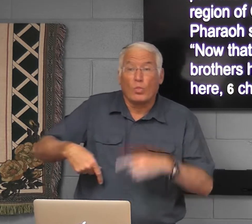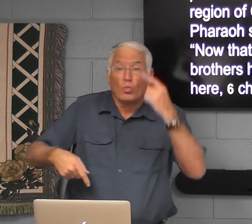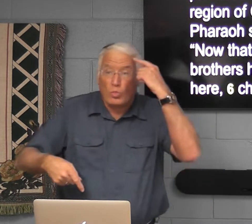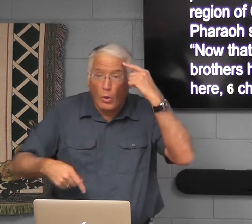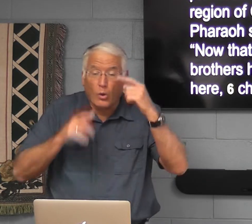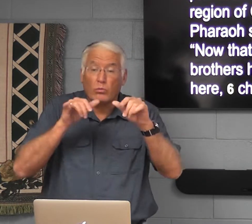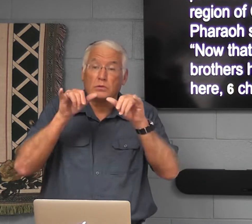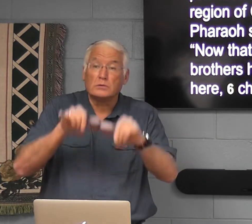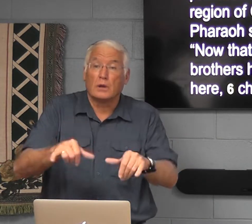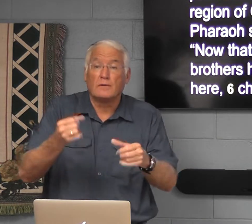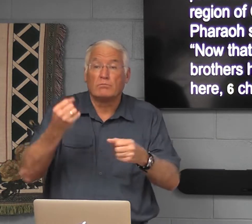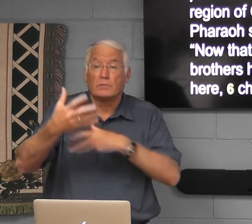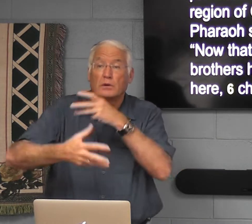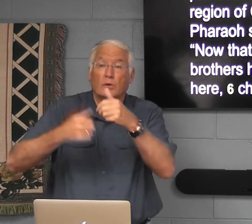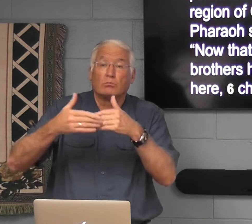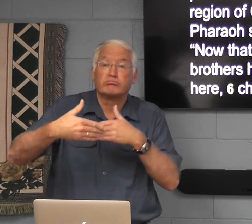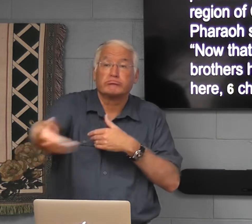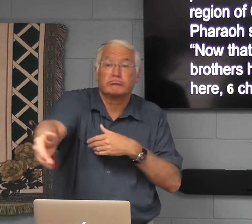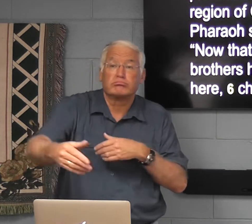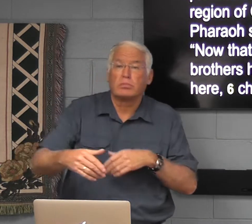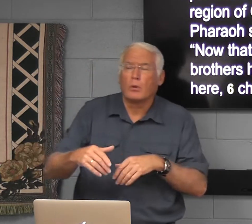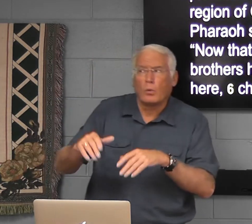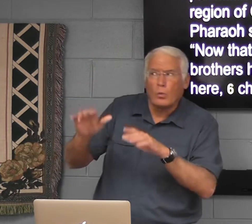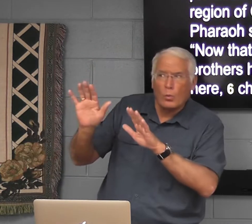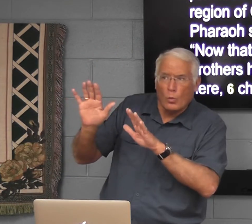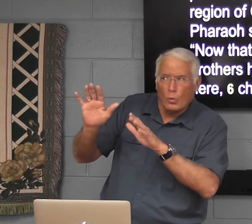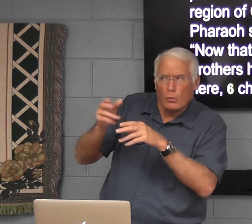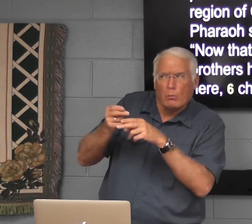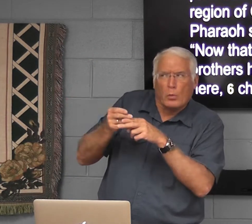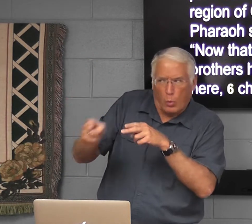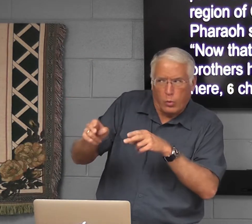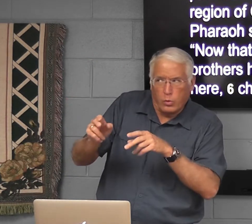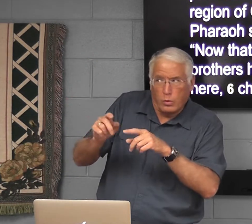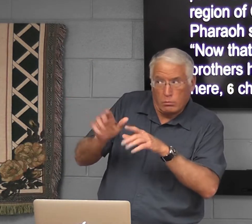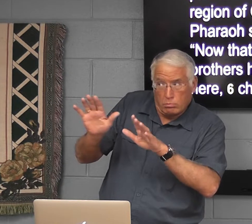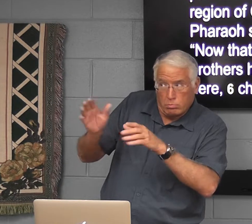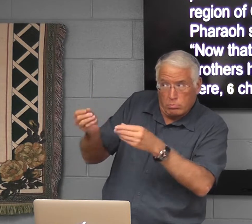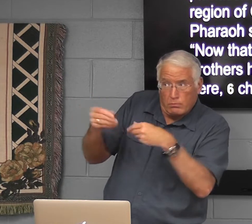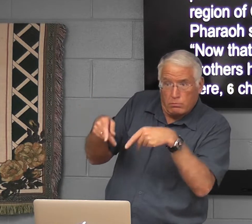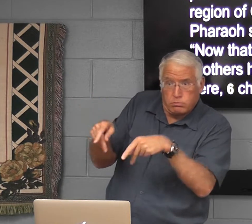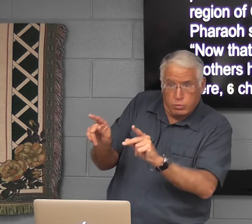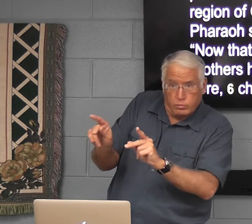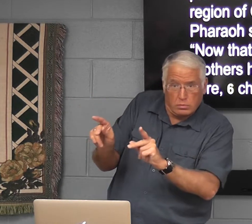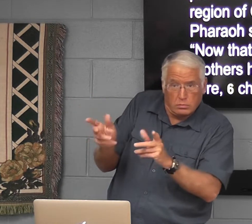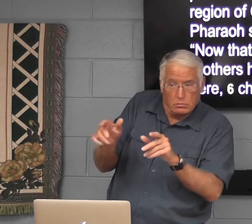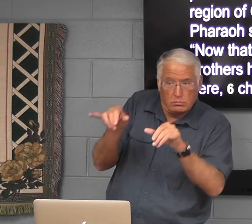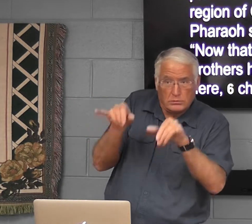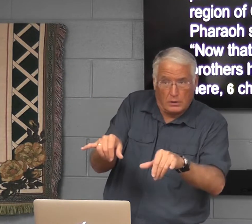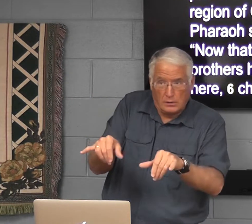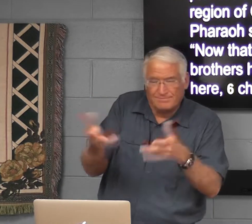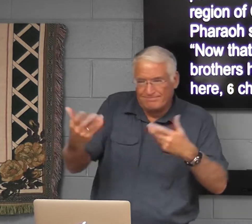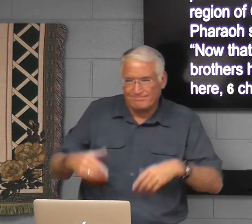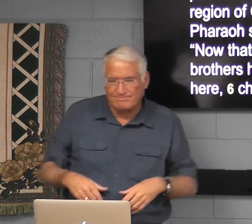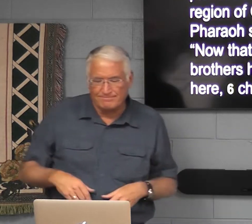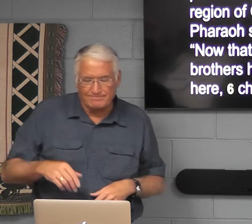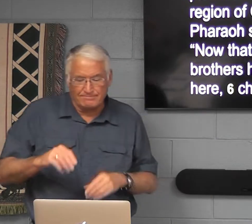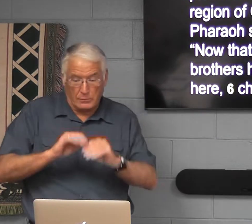Before, maybe, Pharaoh thought they would stay there for many, many years. He said, no, just, they were asking just for